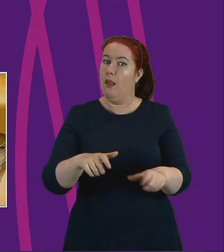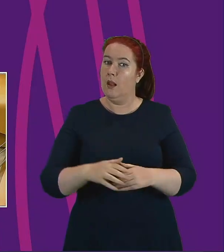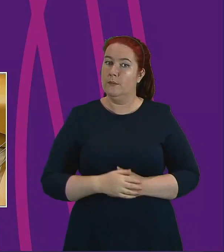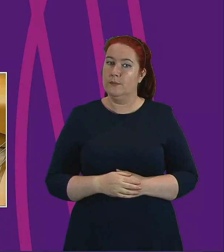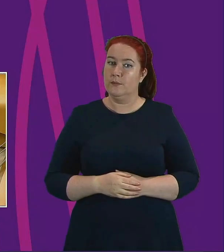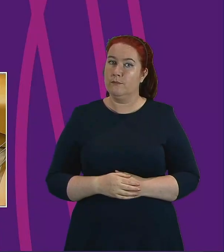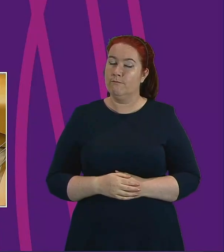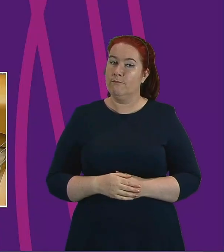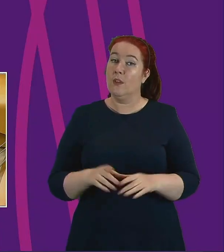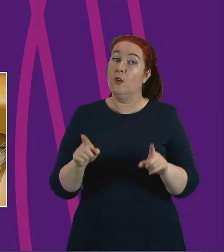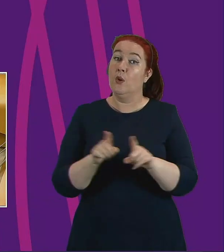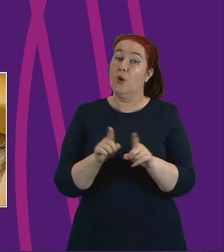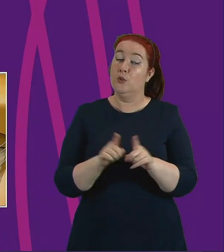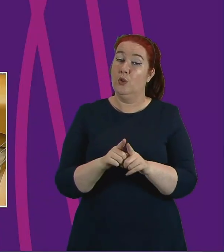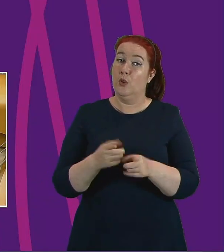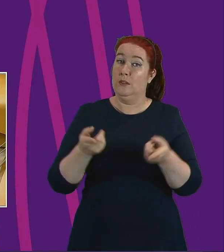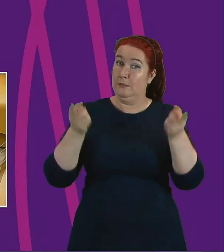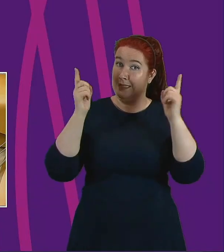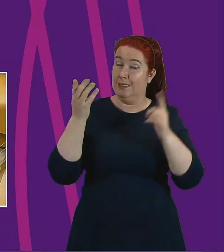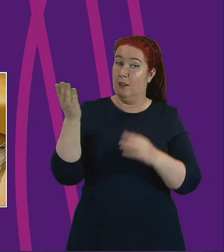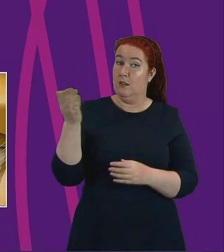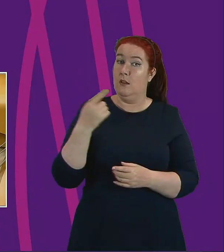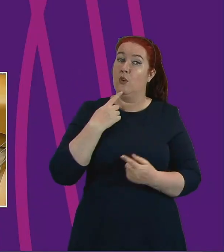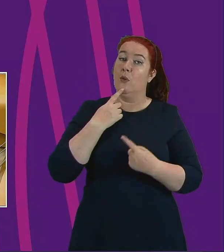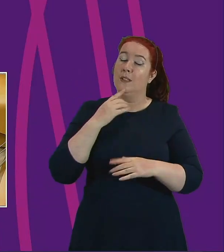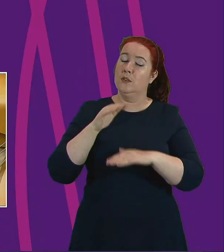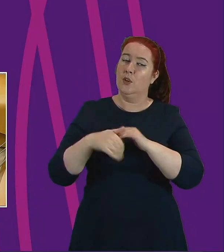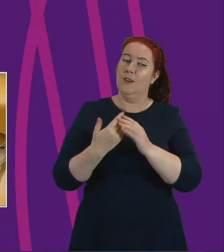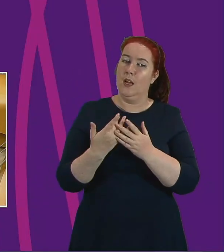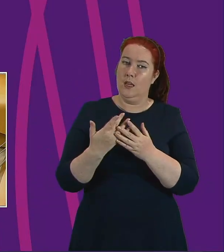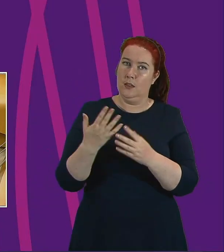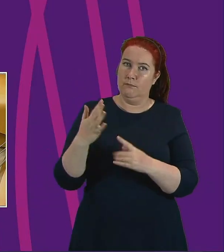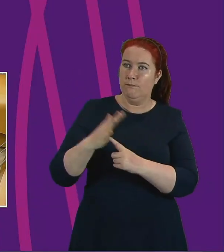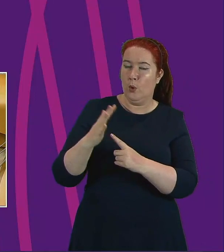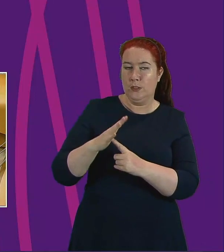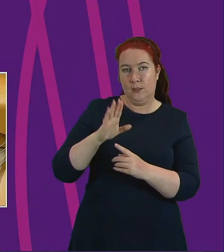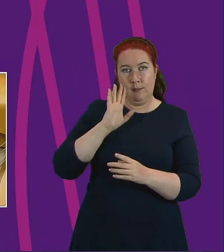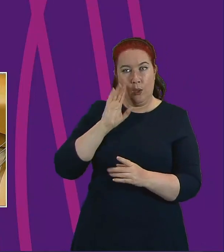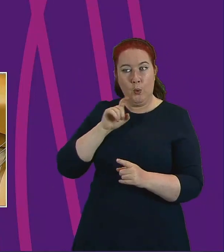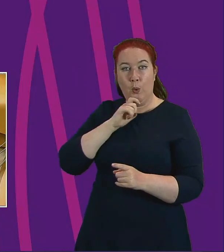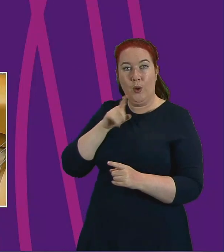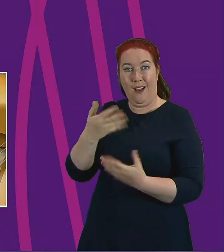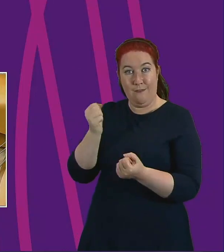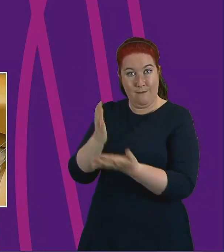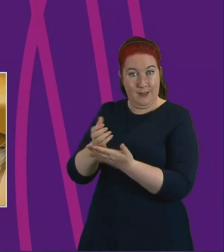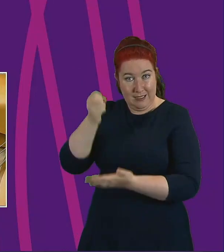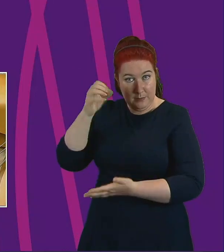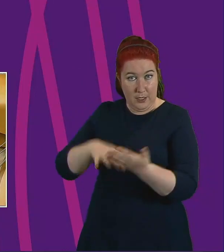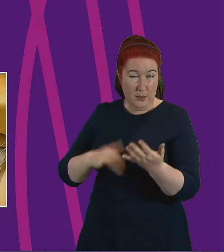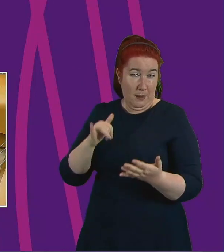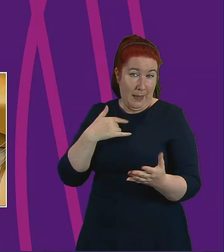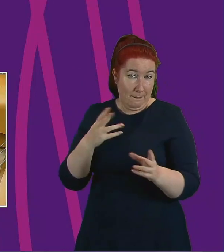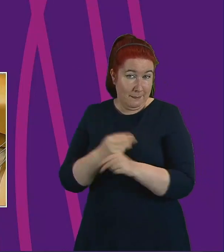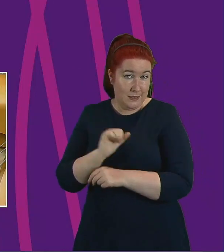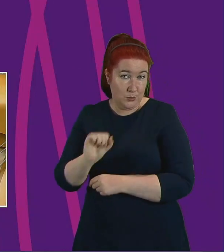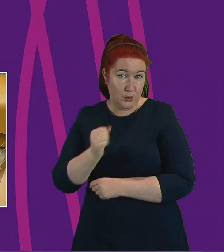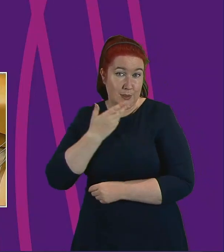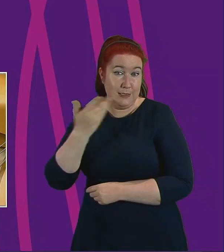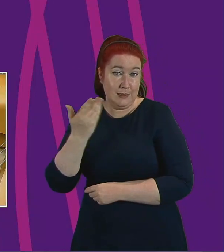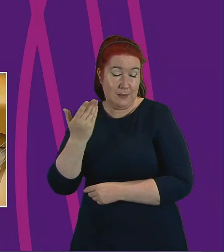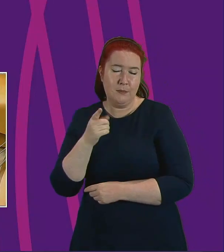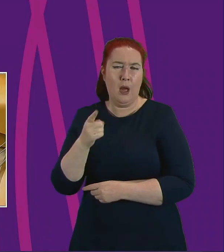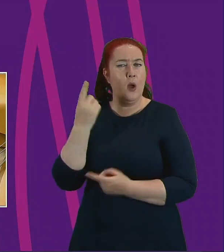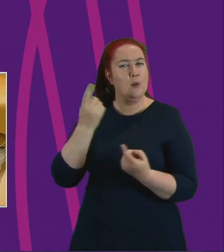welcomed the Cabinet Secretary's comments about the importance of lived experience. And with apologies if I missed this in your speech, I wonder if in